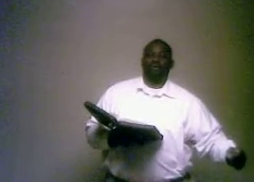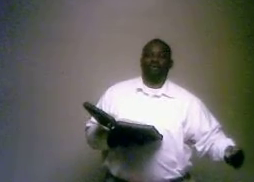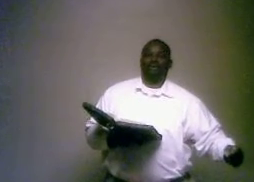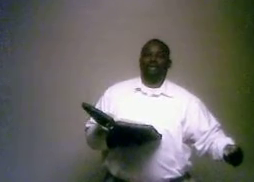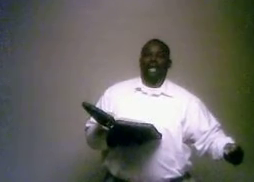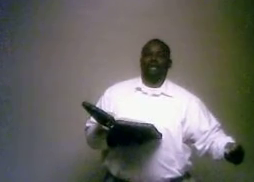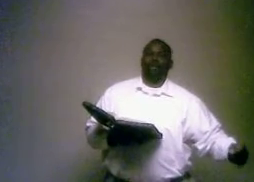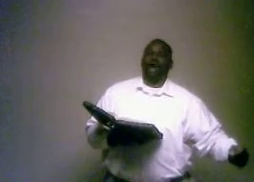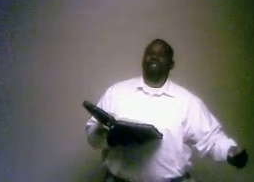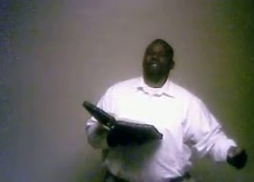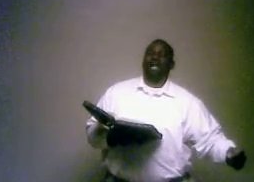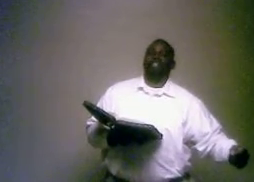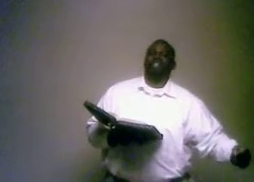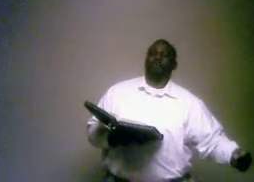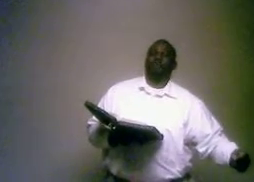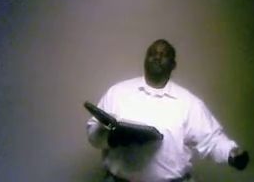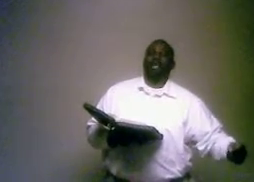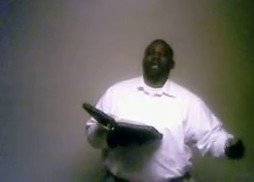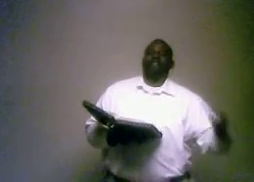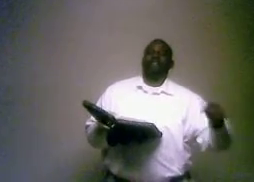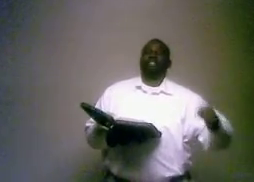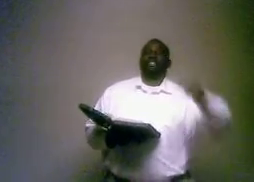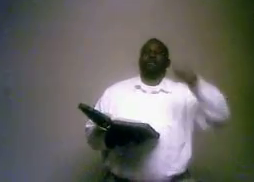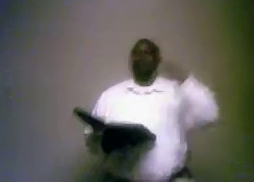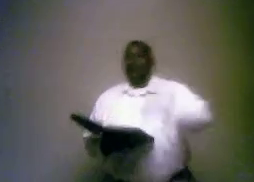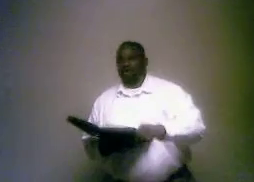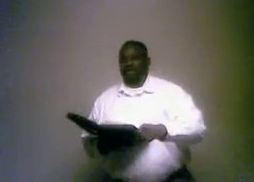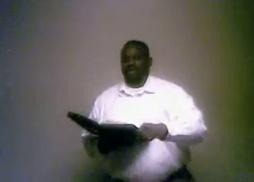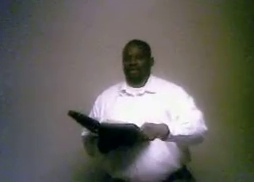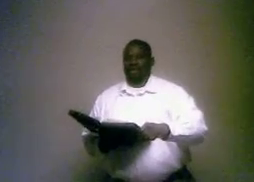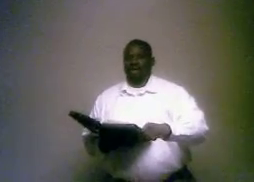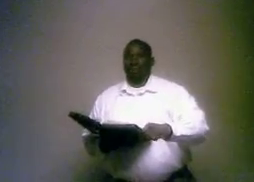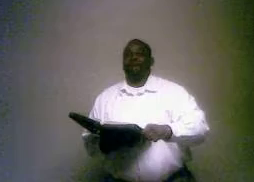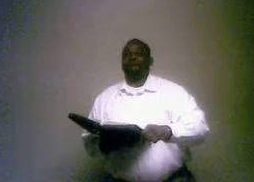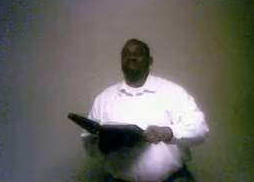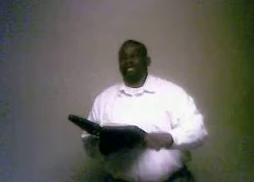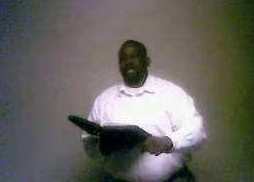Not a washing, not a ceremony. This is an immersion. Baptizo.